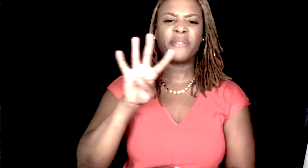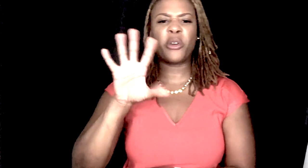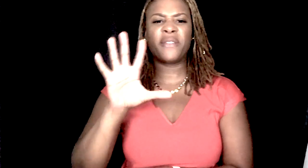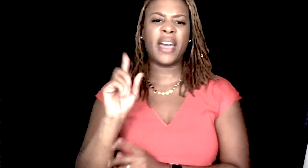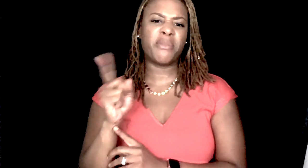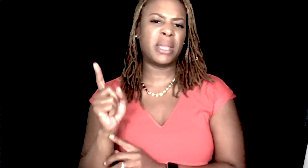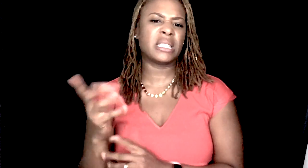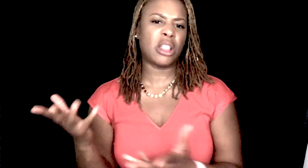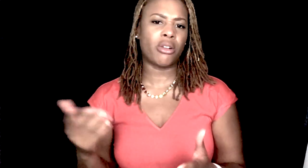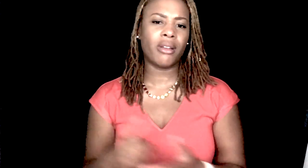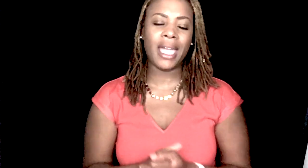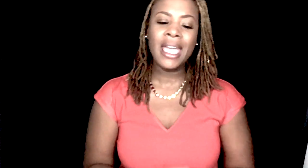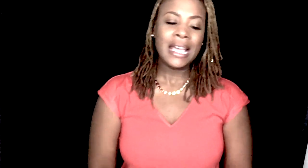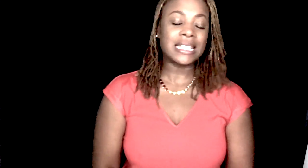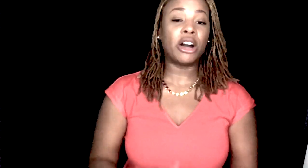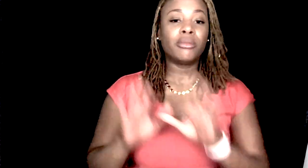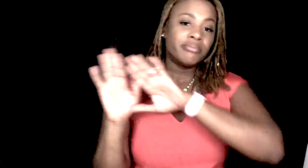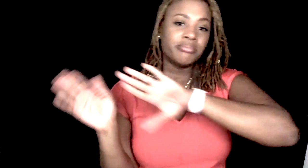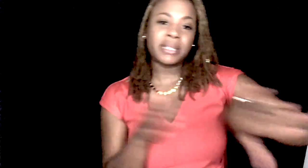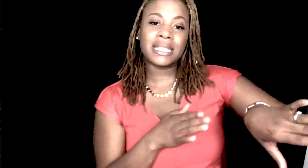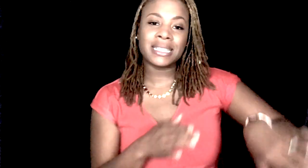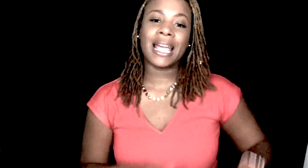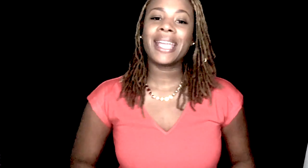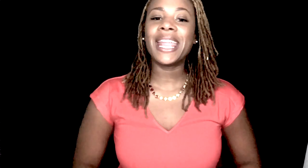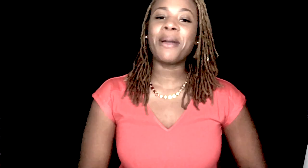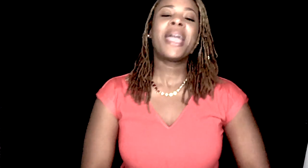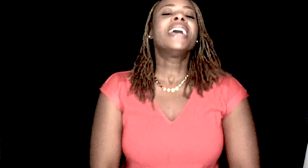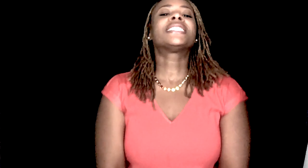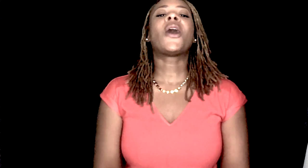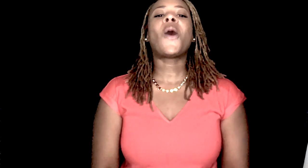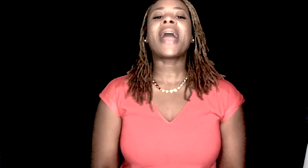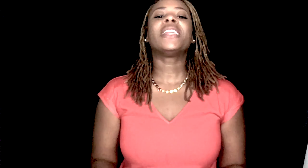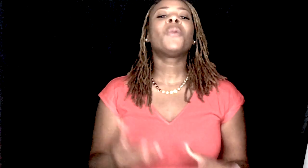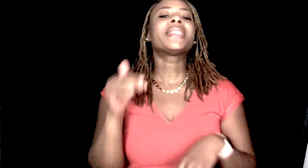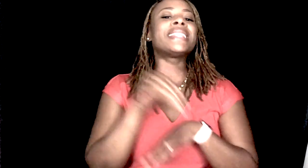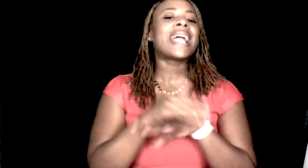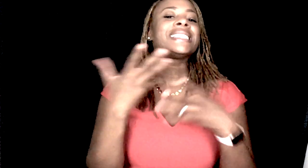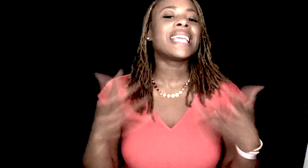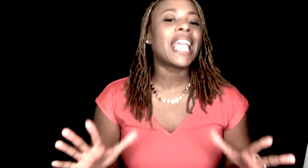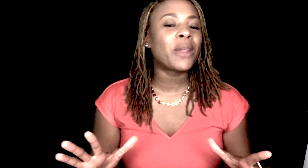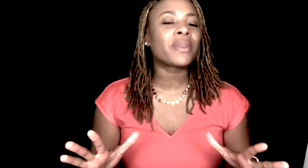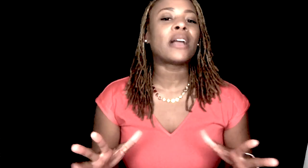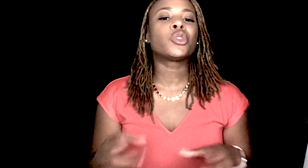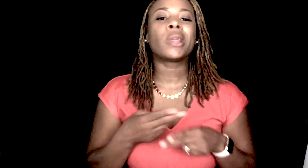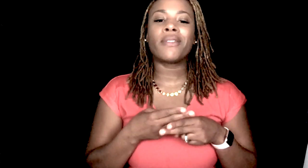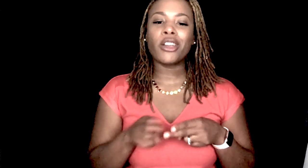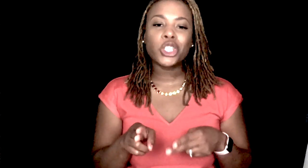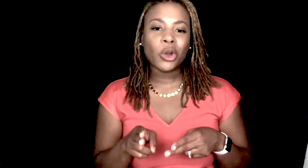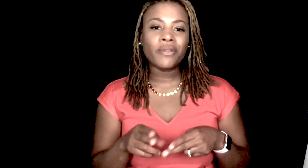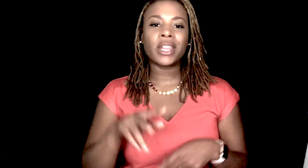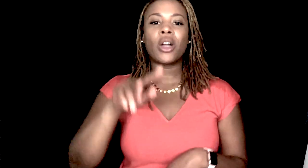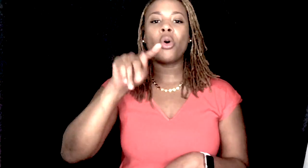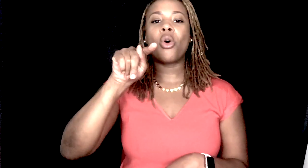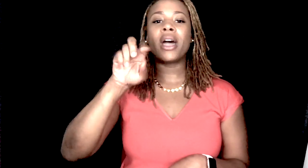45 minutes long, okay? So, put that to the side. Anyway, so I didn't want the night to end without doing a very short video on